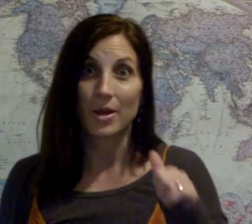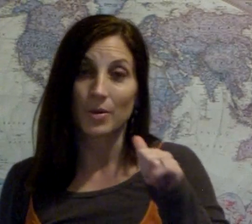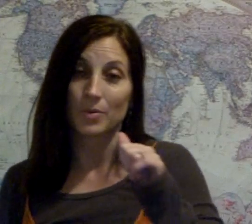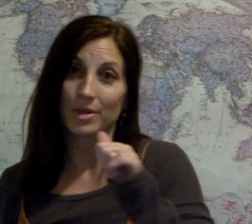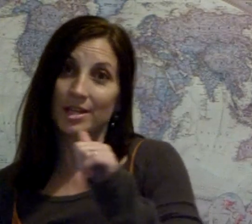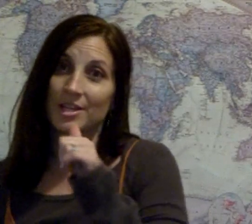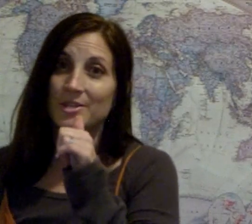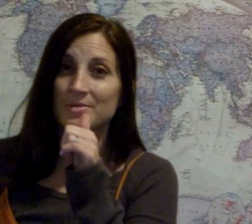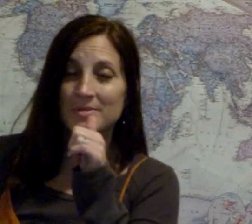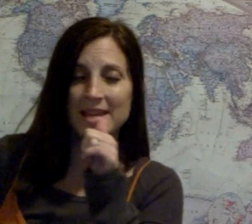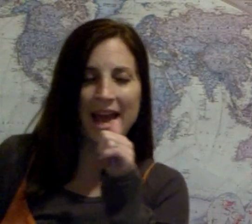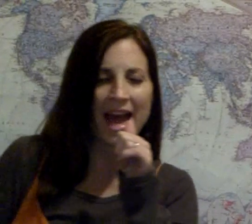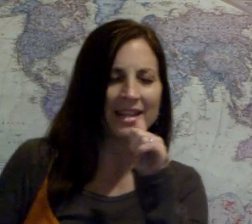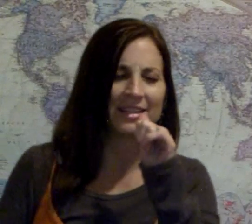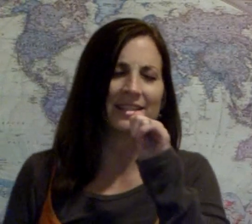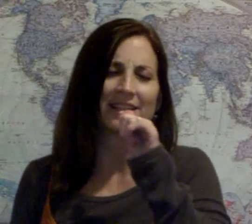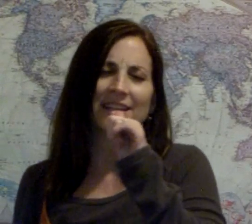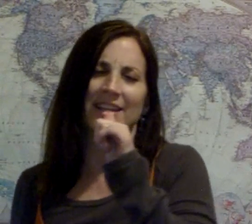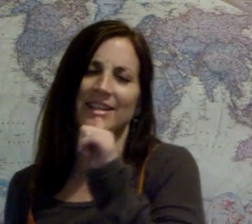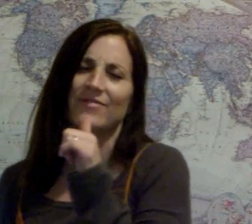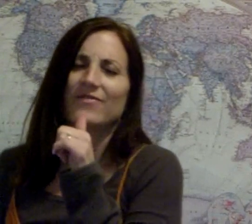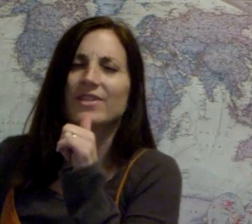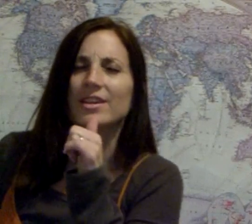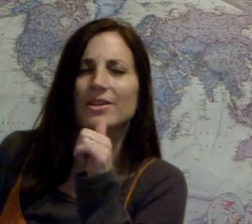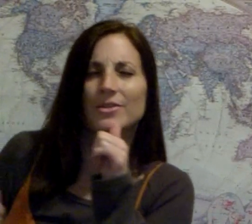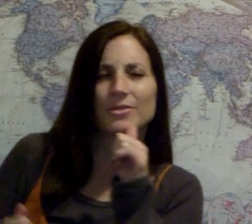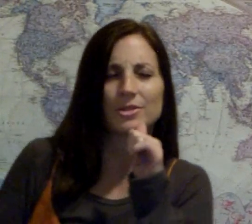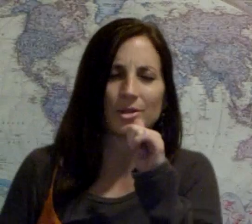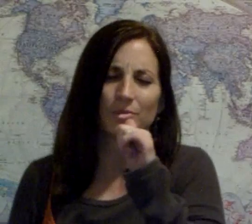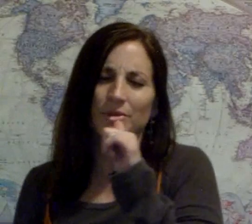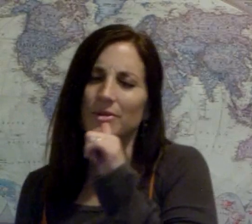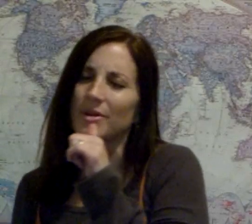reunited, and it feels so good.